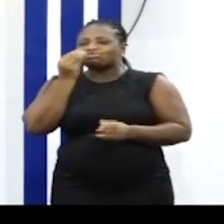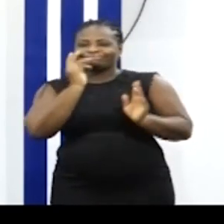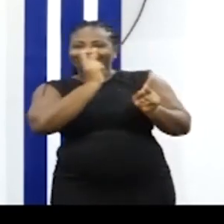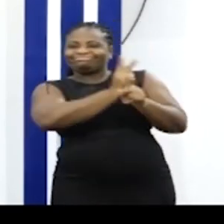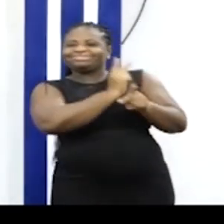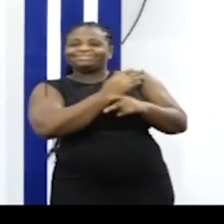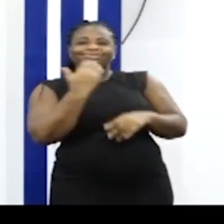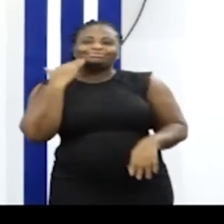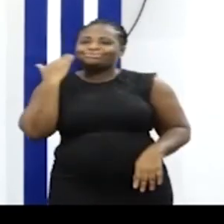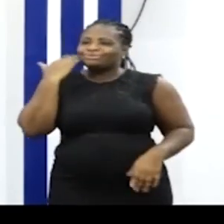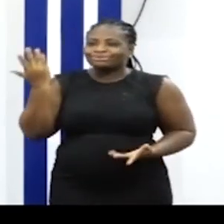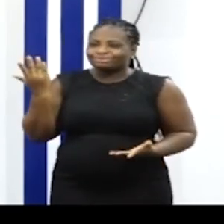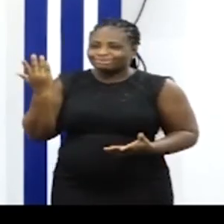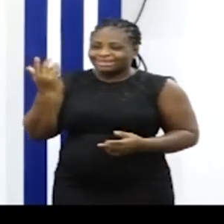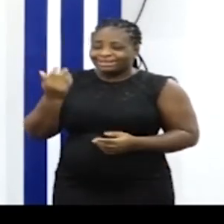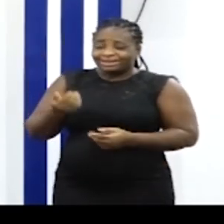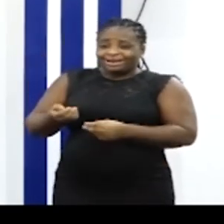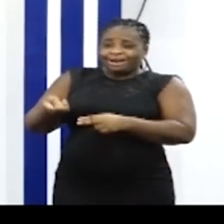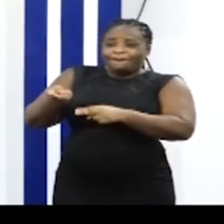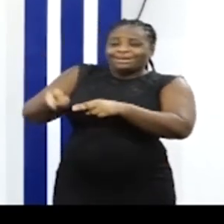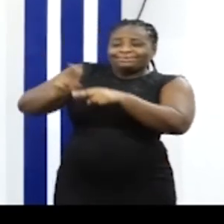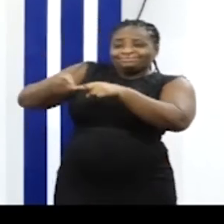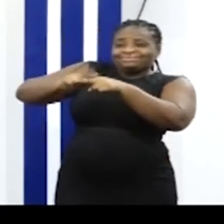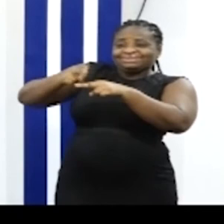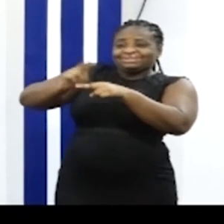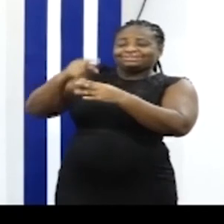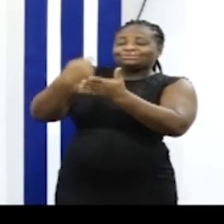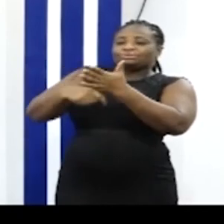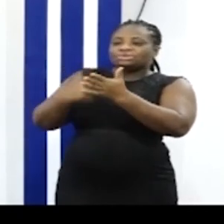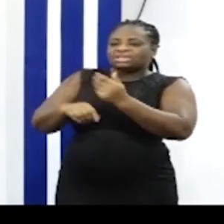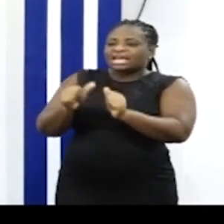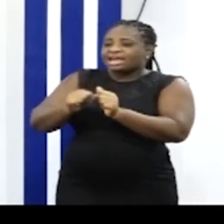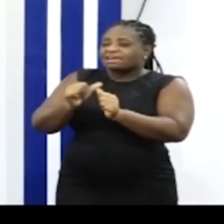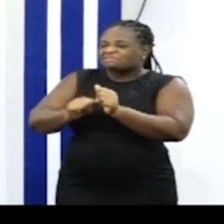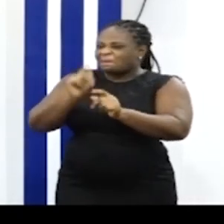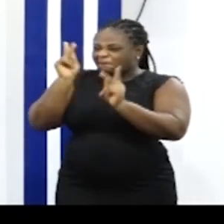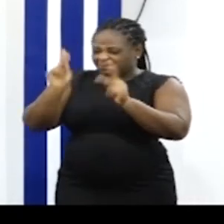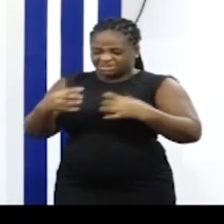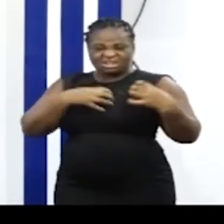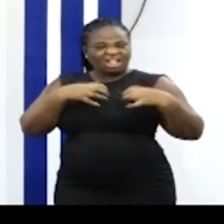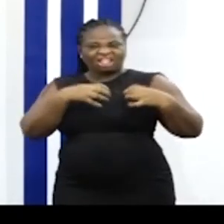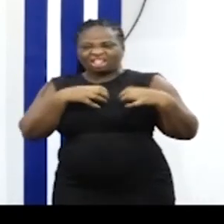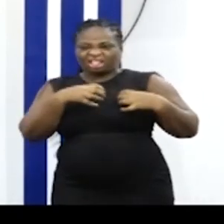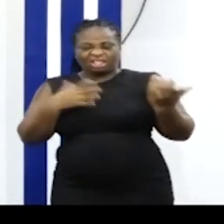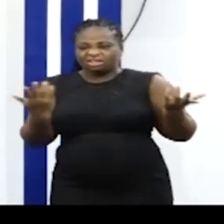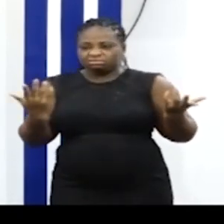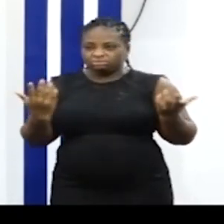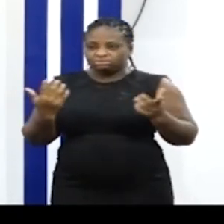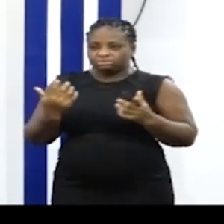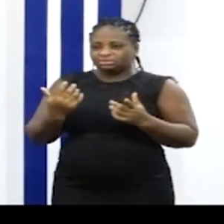And a spike in prices, which everybody is complaining about, is totally ongoing.